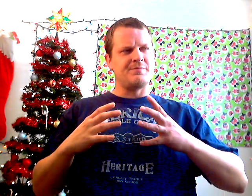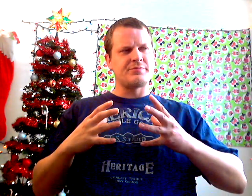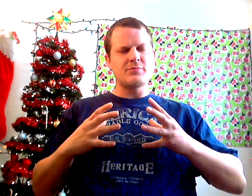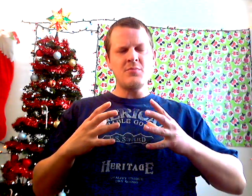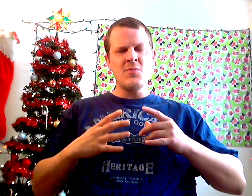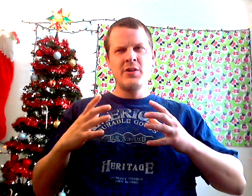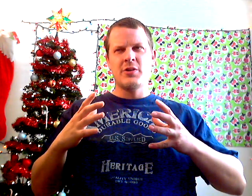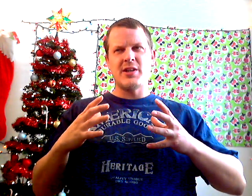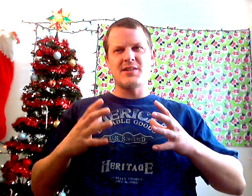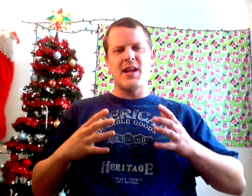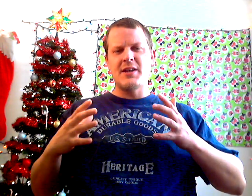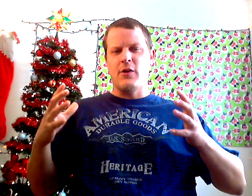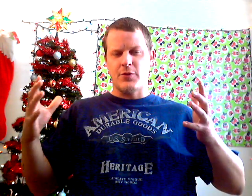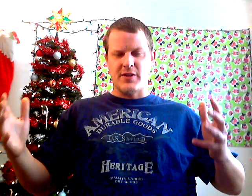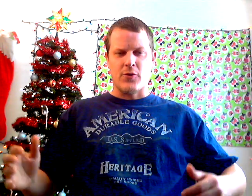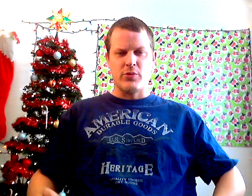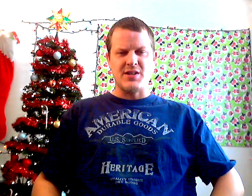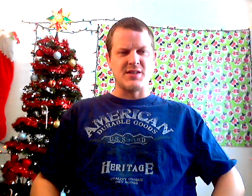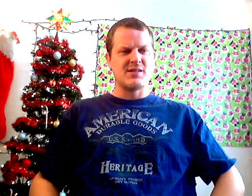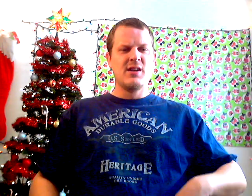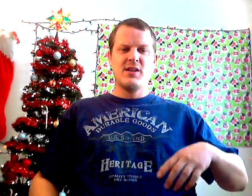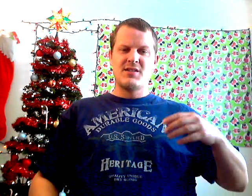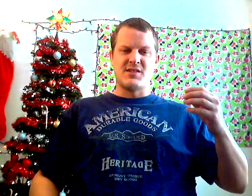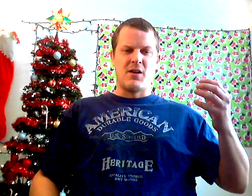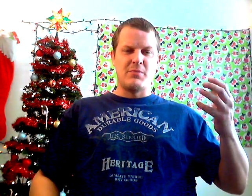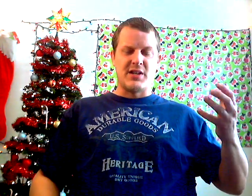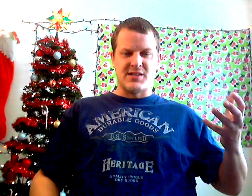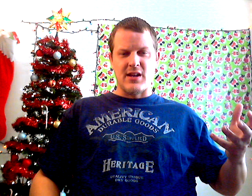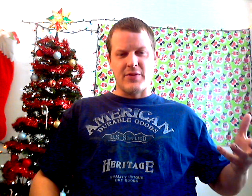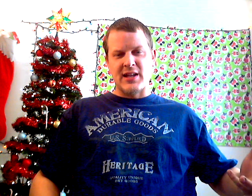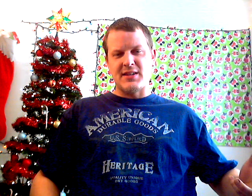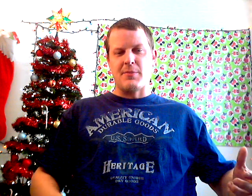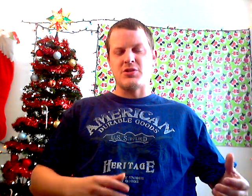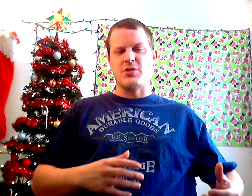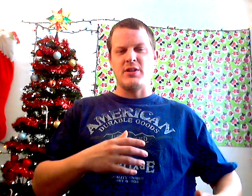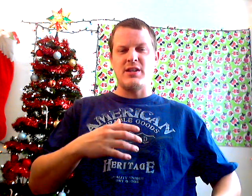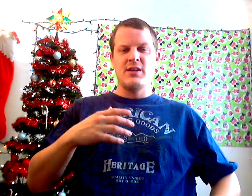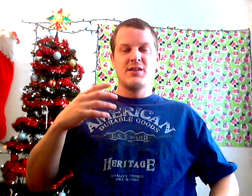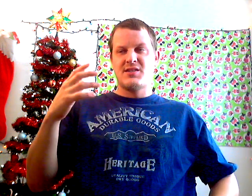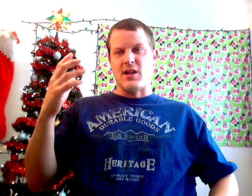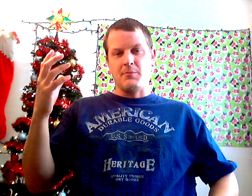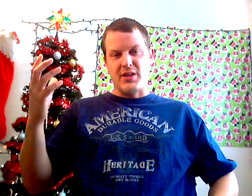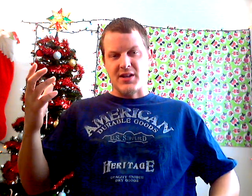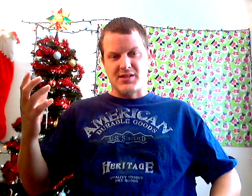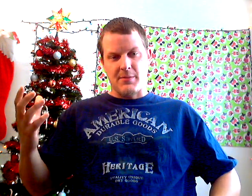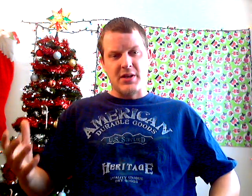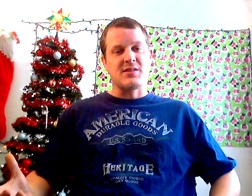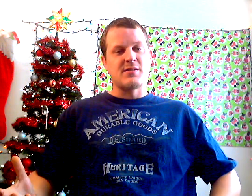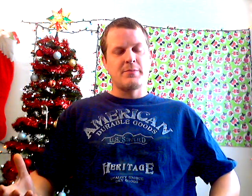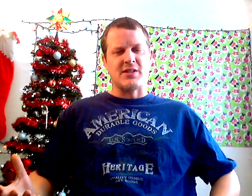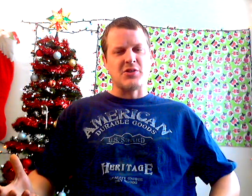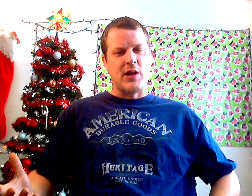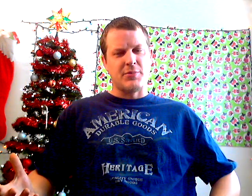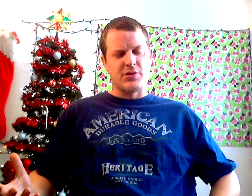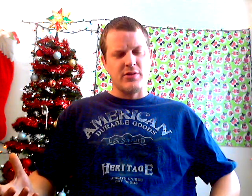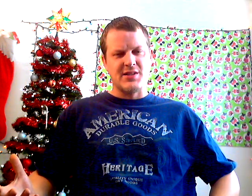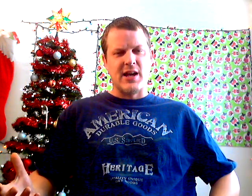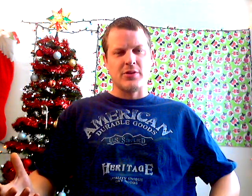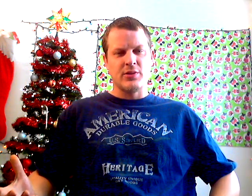you know, they stand out for different reasons. Some because they never got the opportunity. Some because they pissed potential opportunities down their